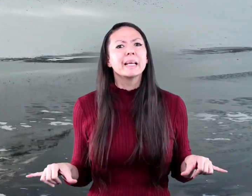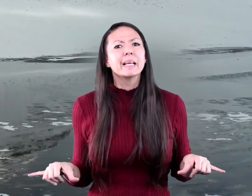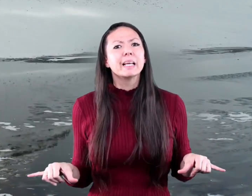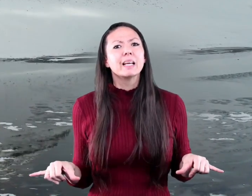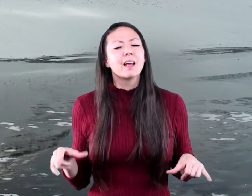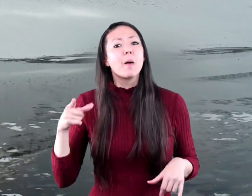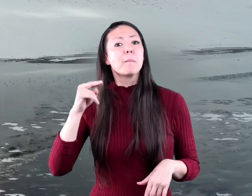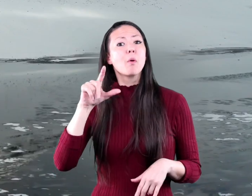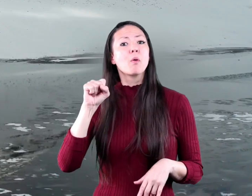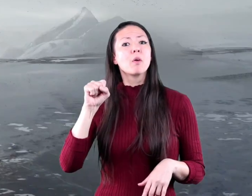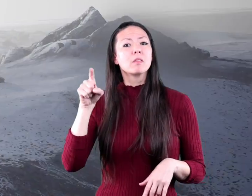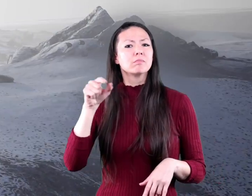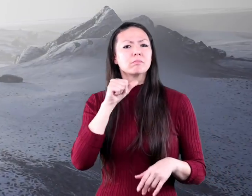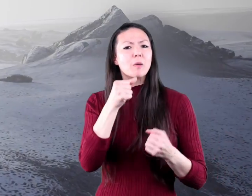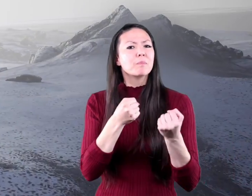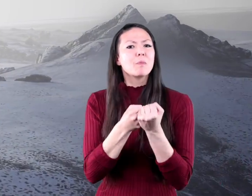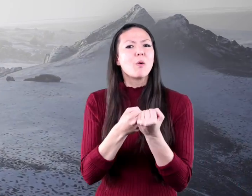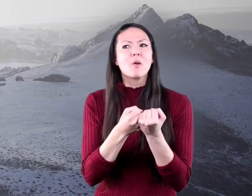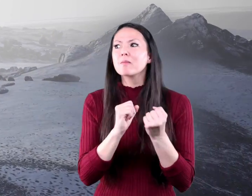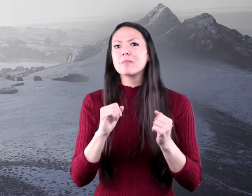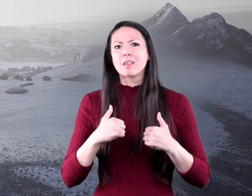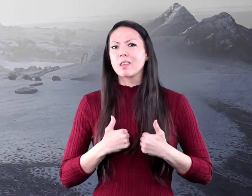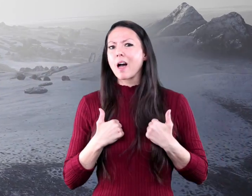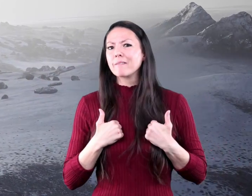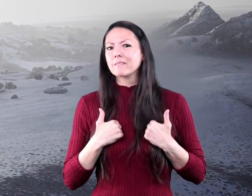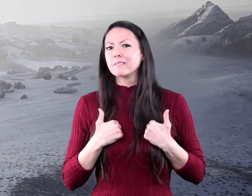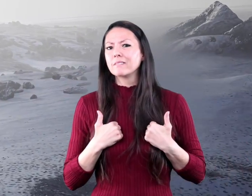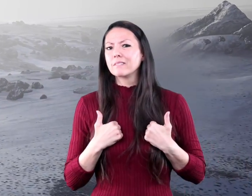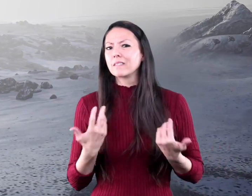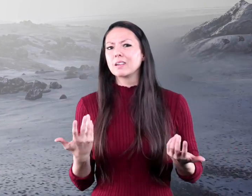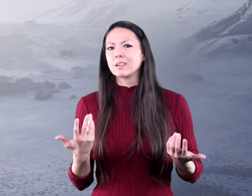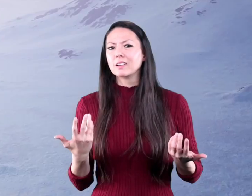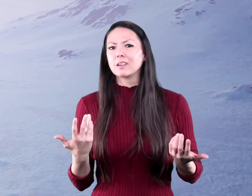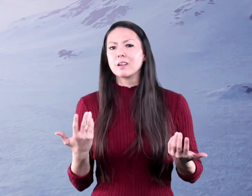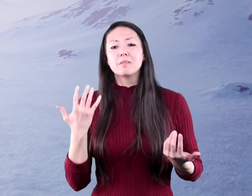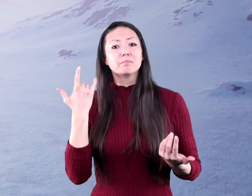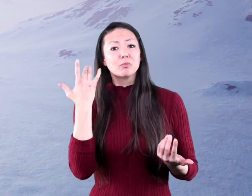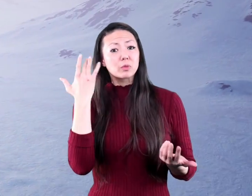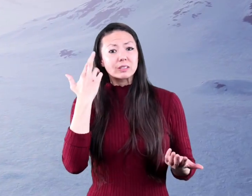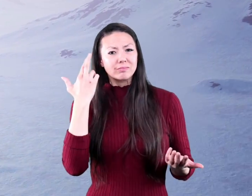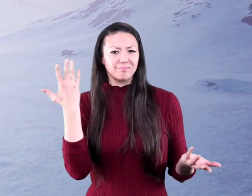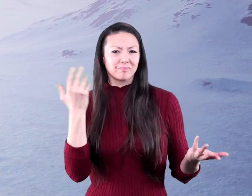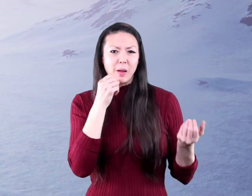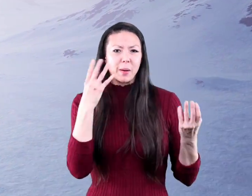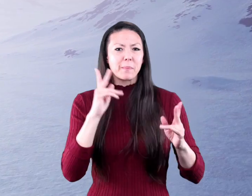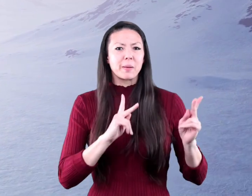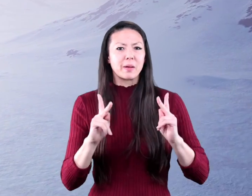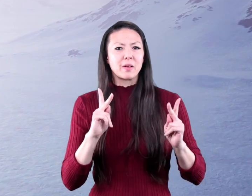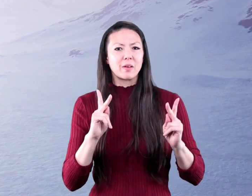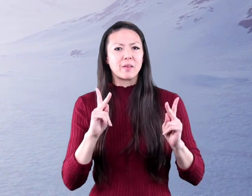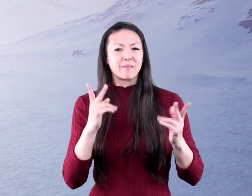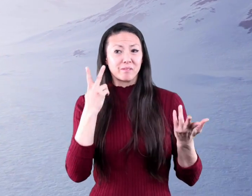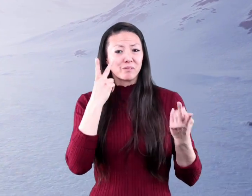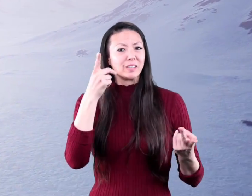the poles do not support human life for that reason there aren't many people who visit the poles